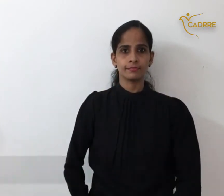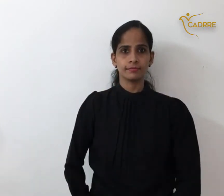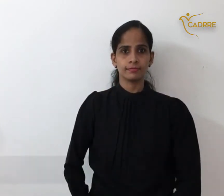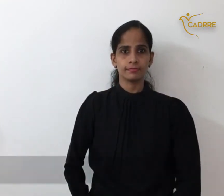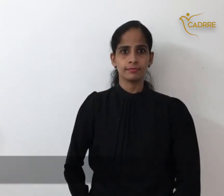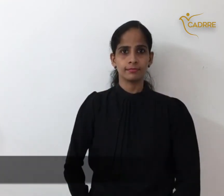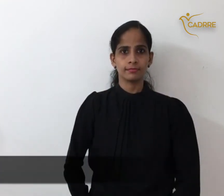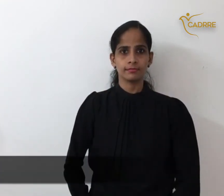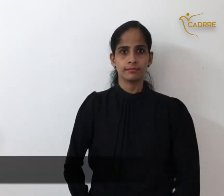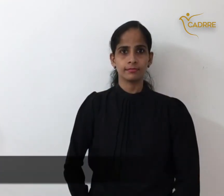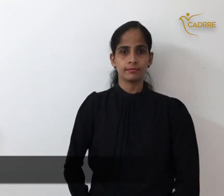egg